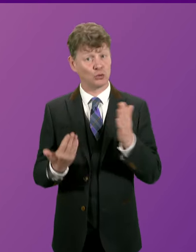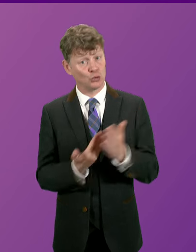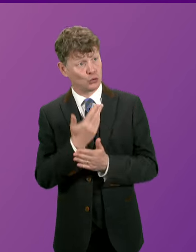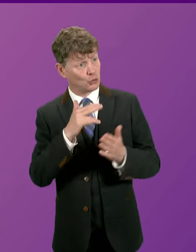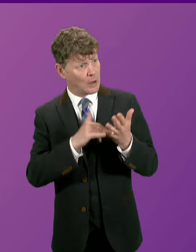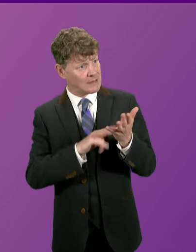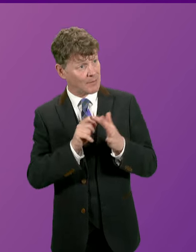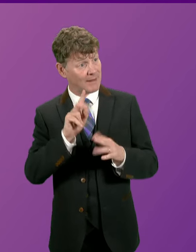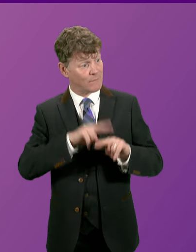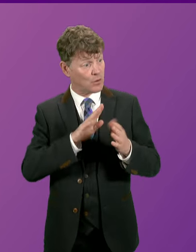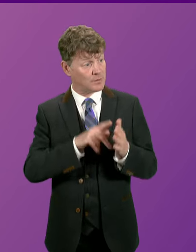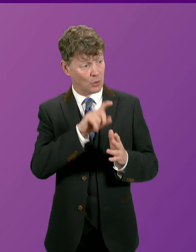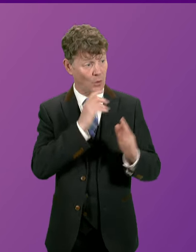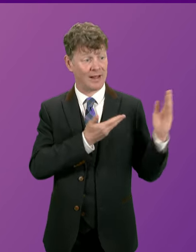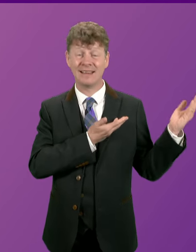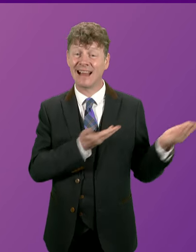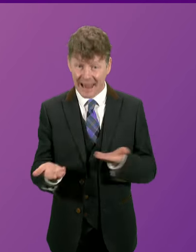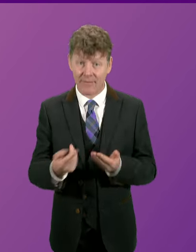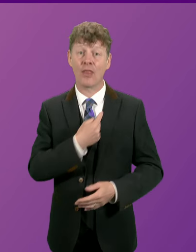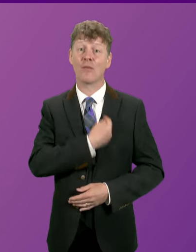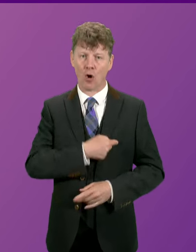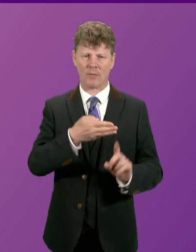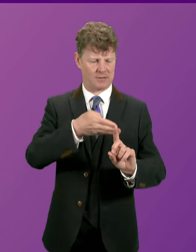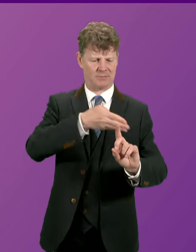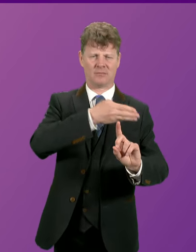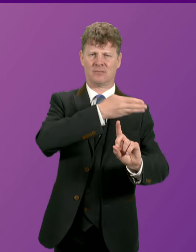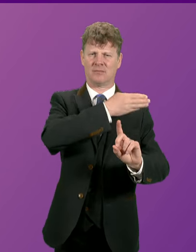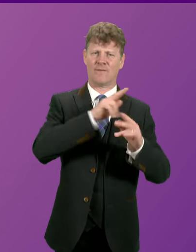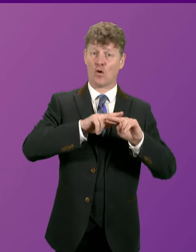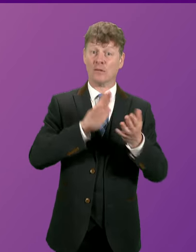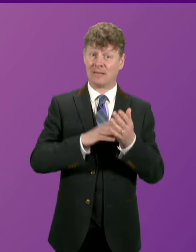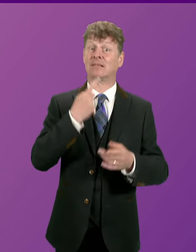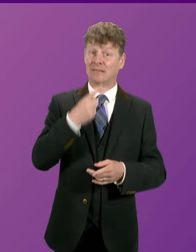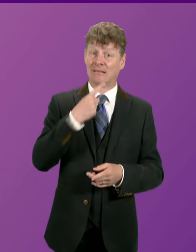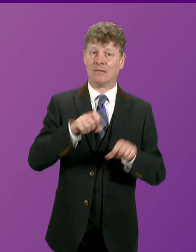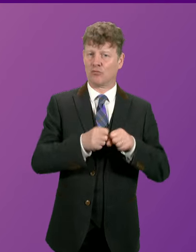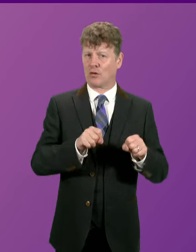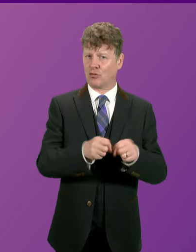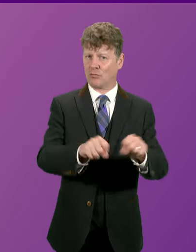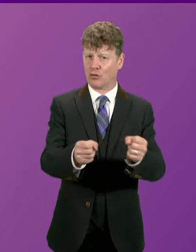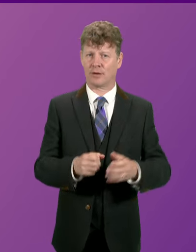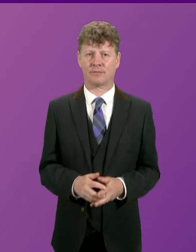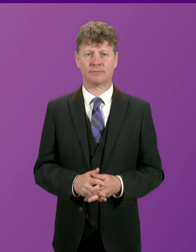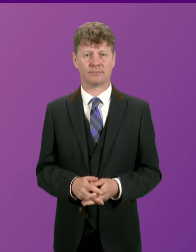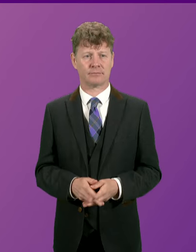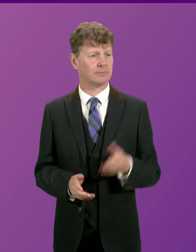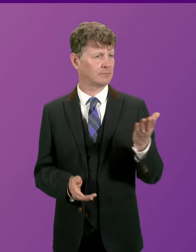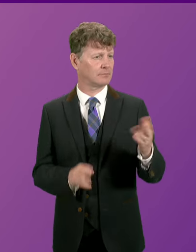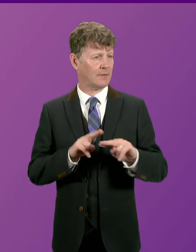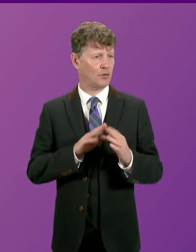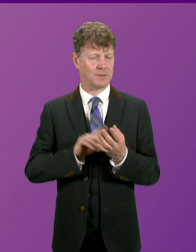Will Minister deliver on the promises that all previous SNP First Ministers have broken? First Minister.